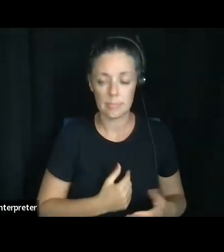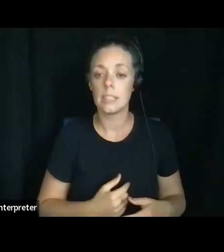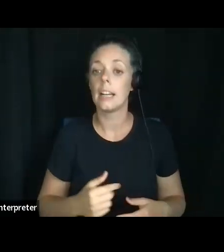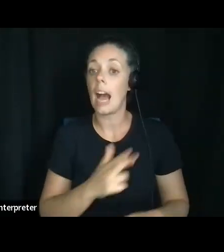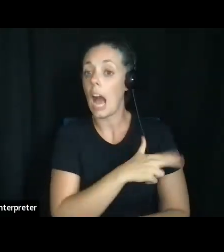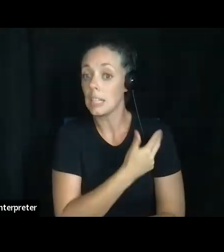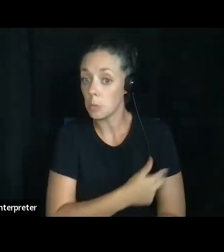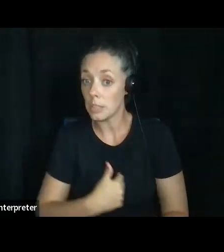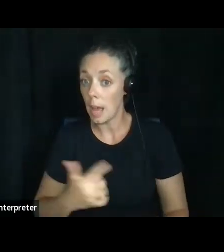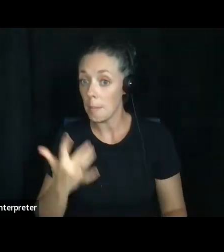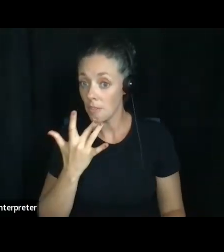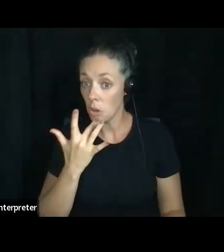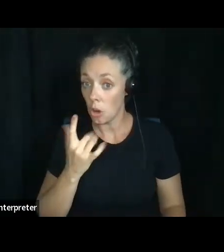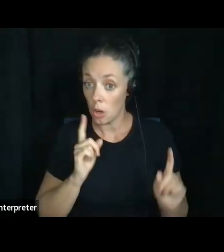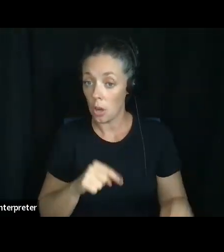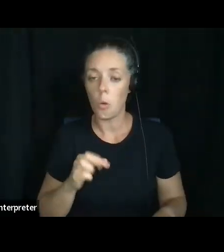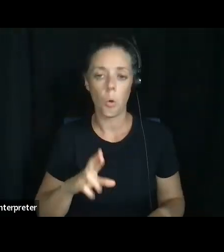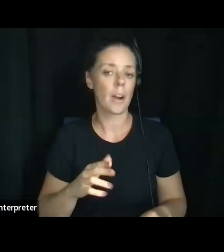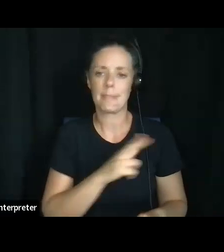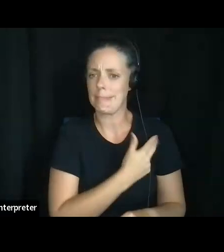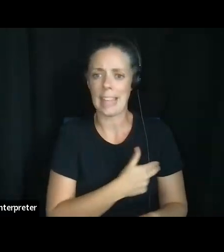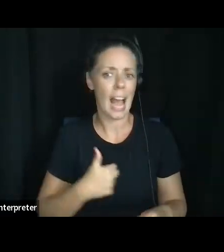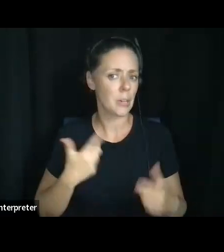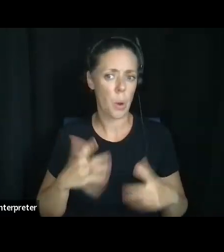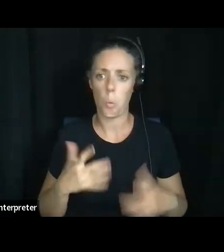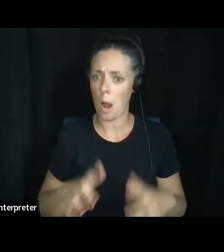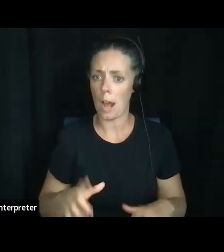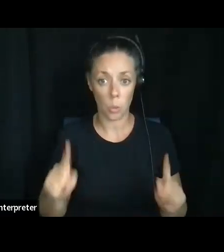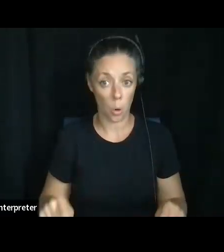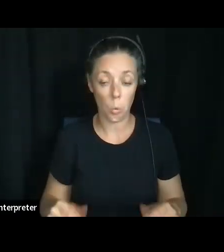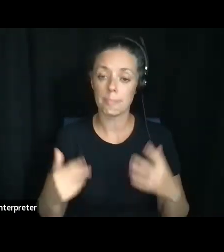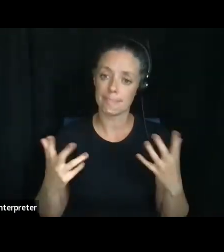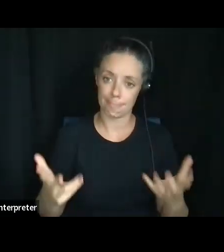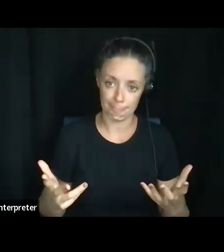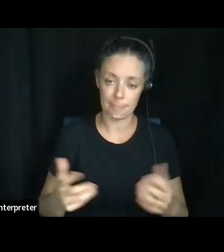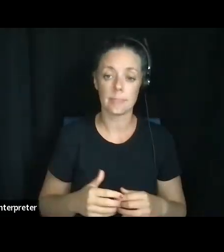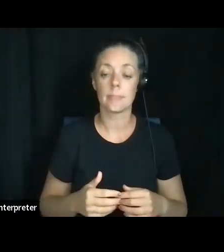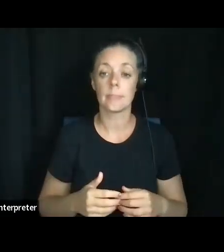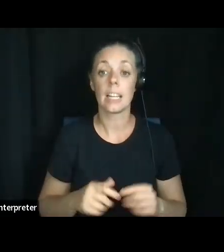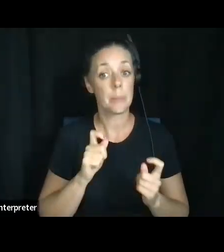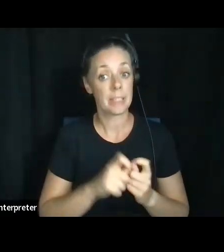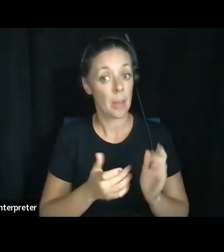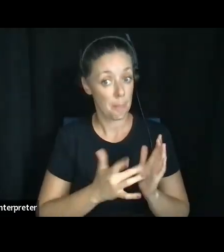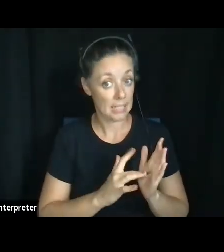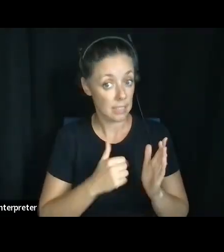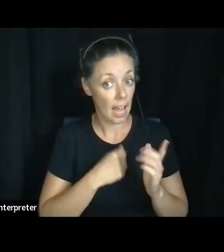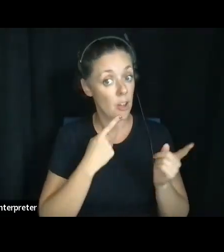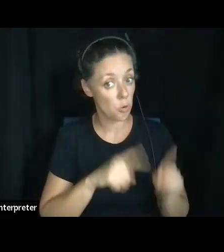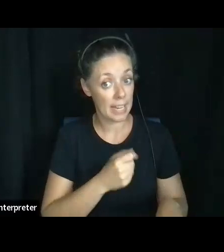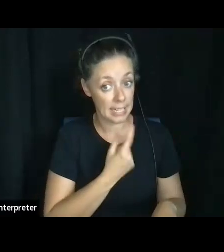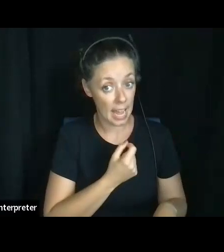would prefer to go to and hospitals that I don't want to go to, uh, medications that I agree to take